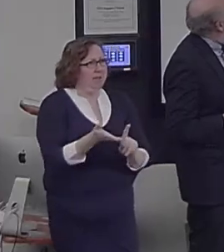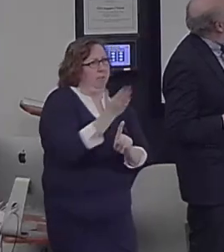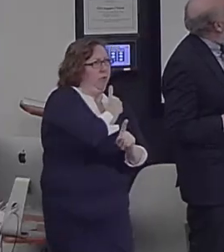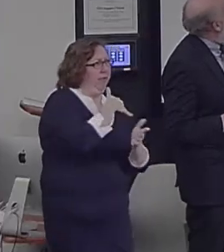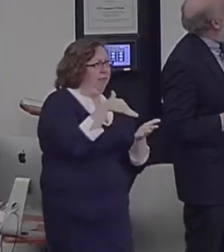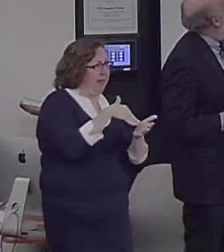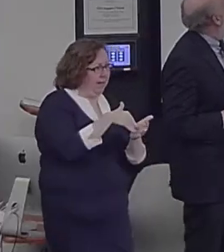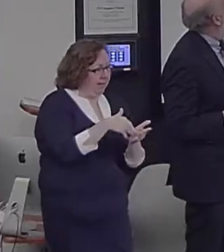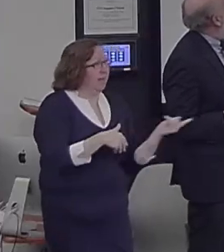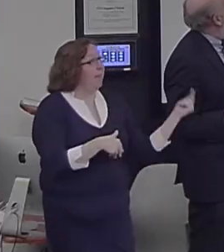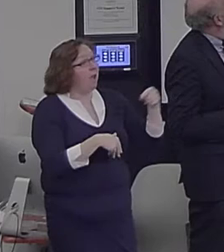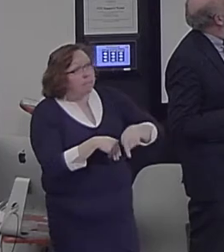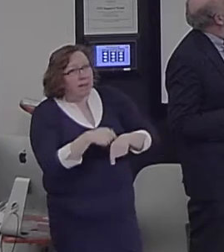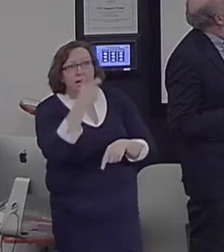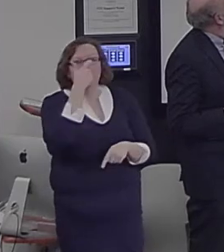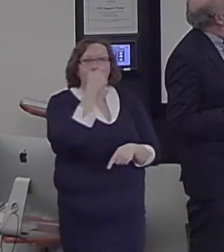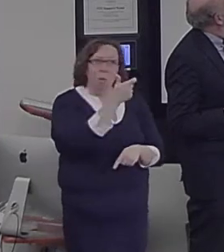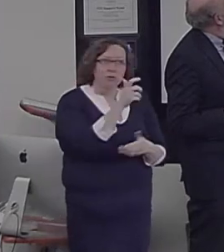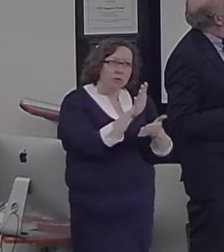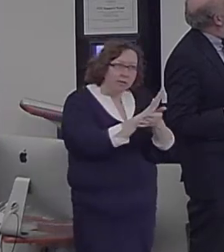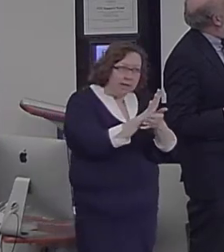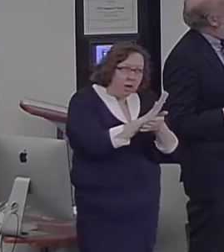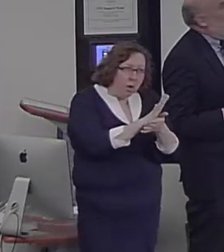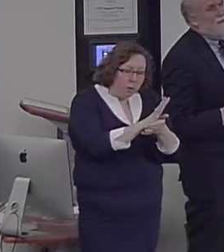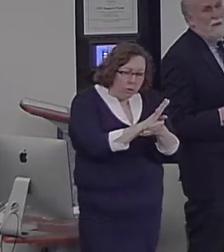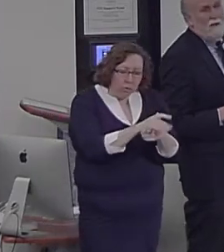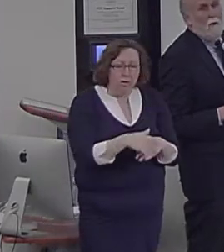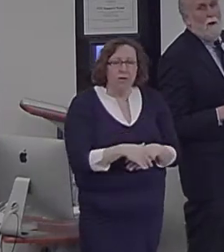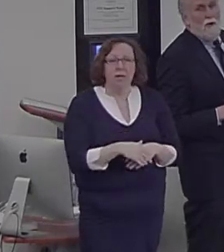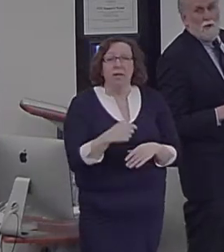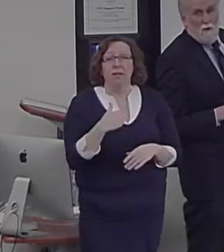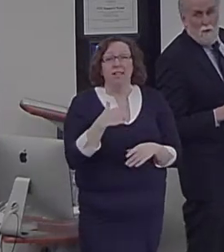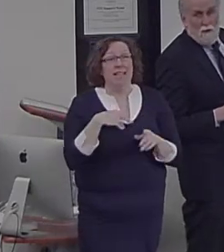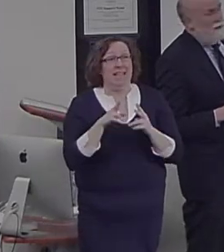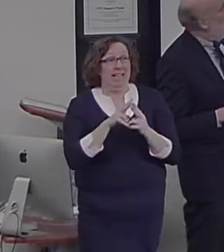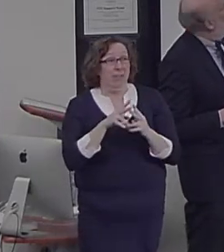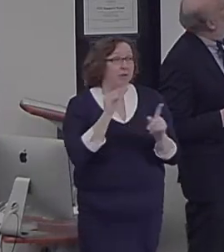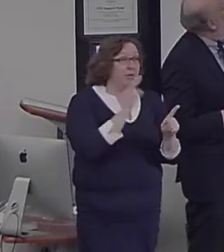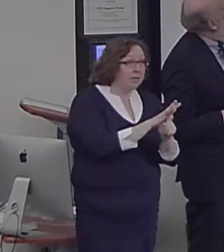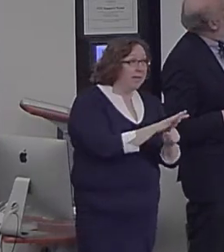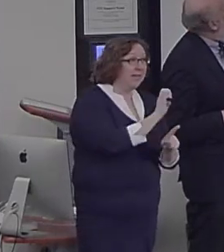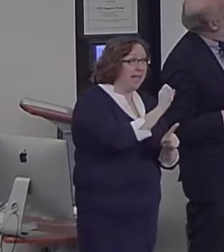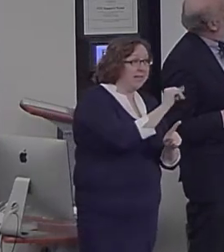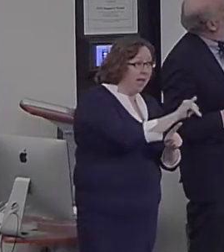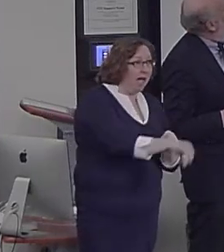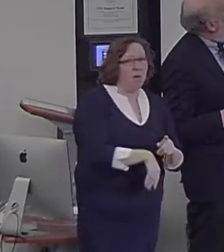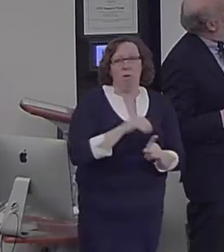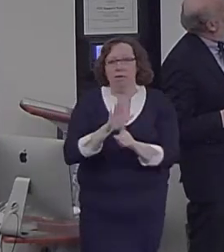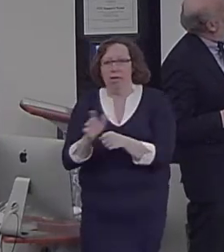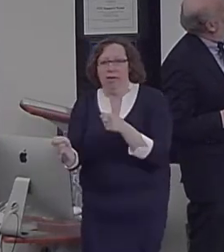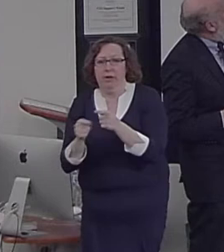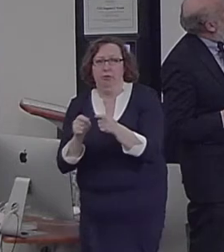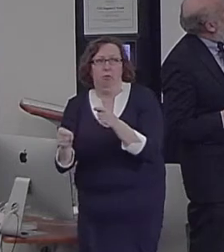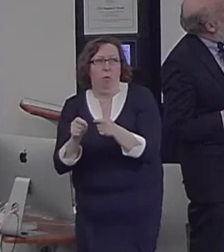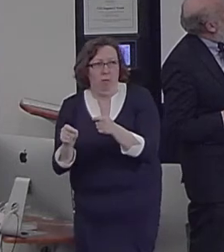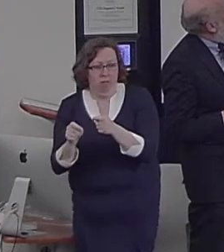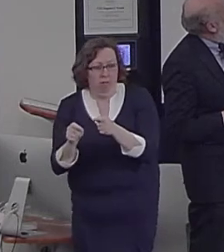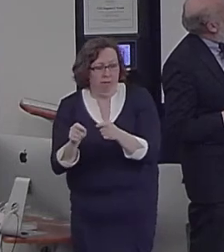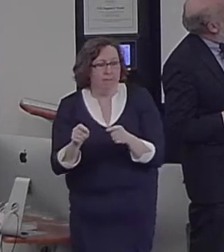same video as before. They get either a specificity or a control induction. And then they go on to two different kinds of tasks